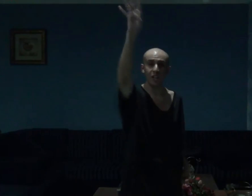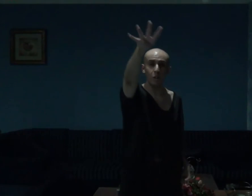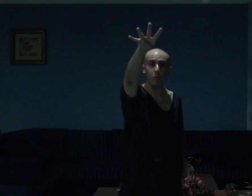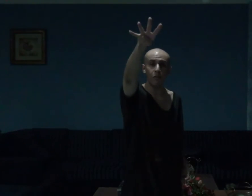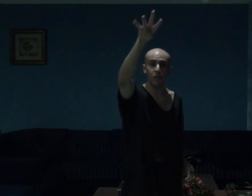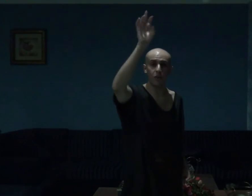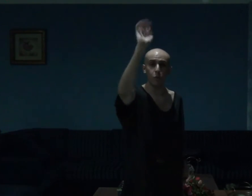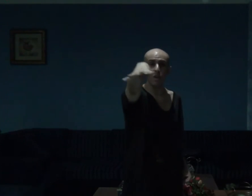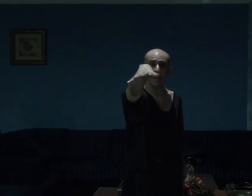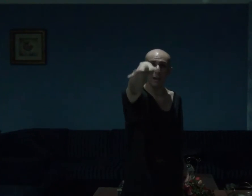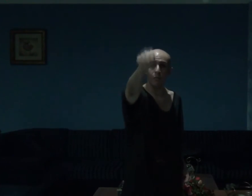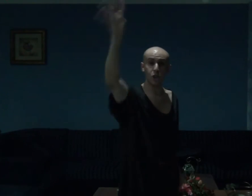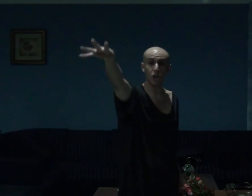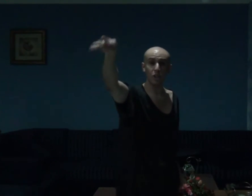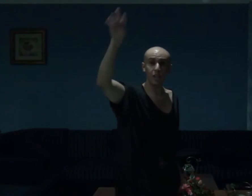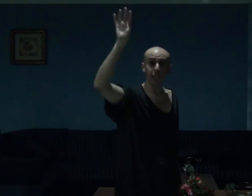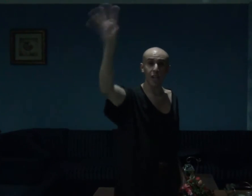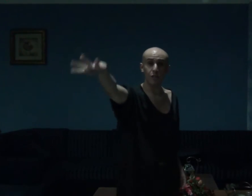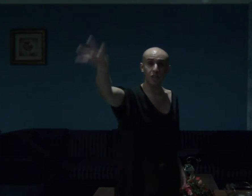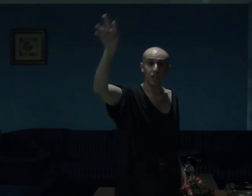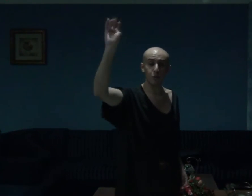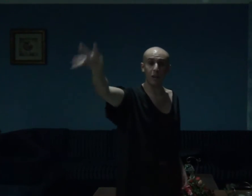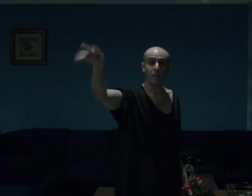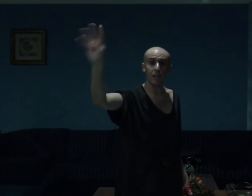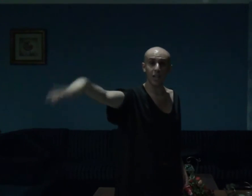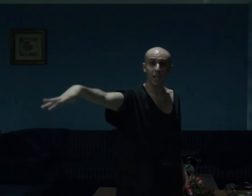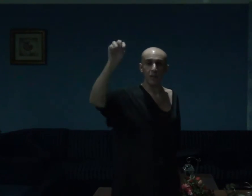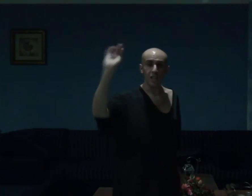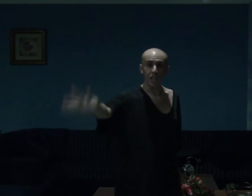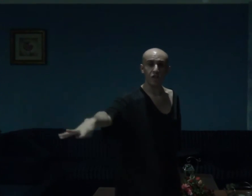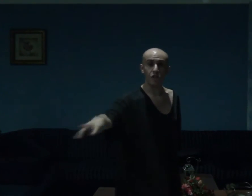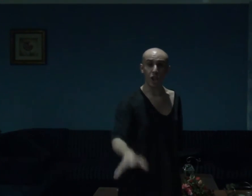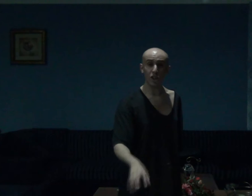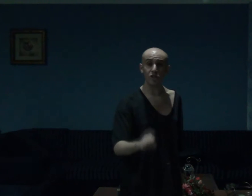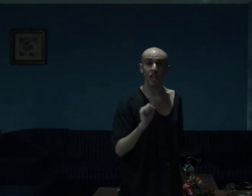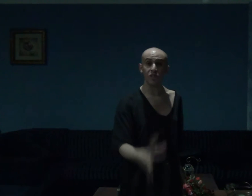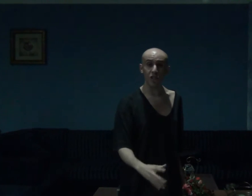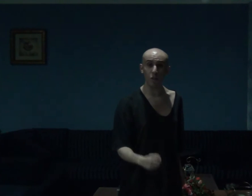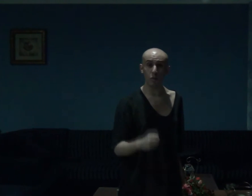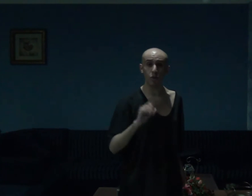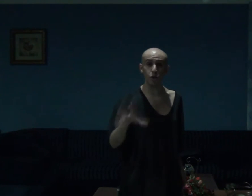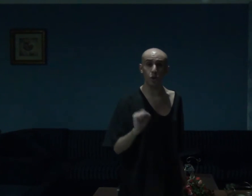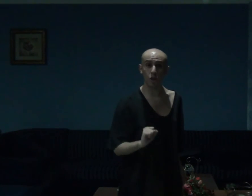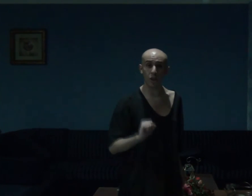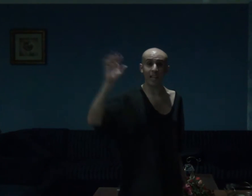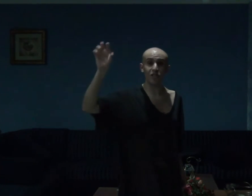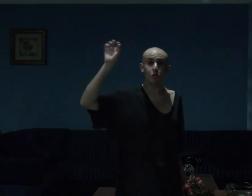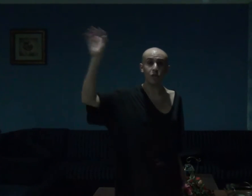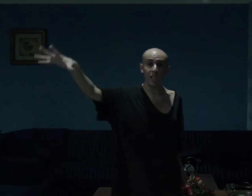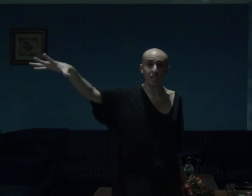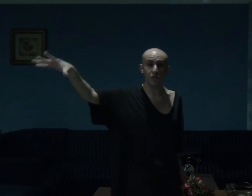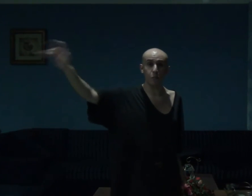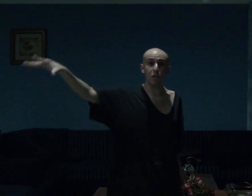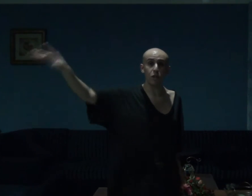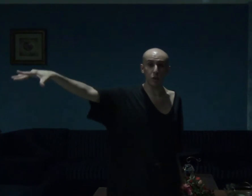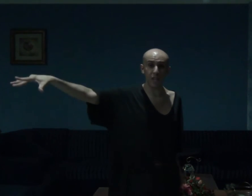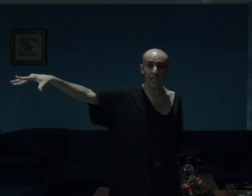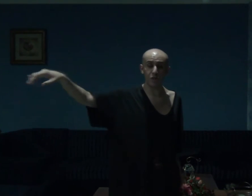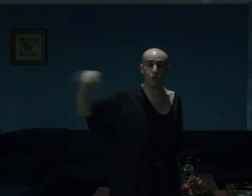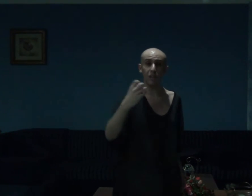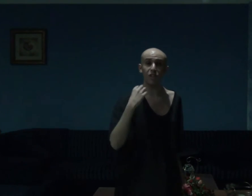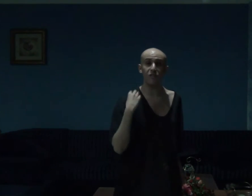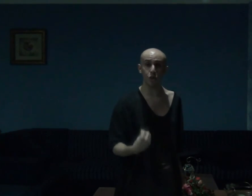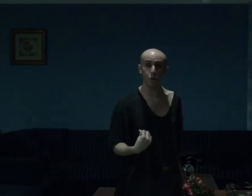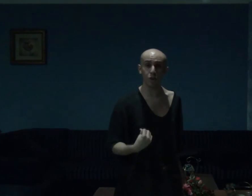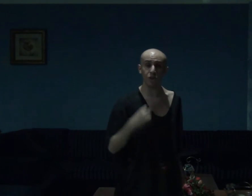at number four we have charlie and glass parla who needs gods and heroes or as it would later be known